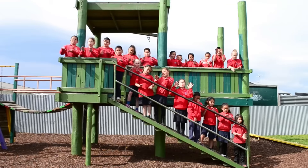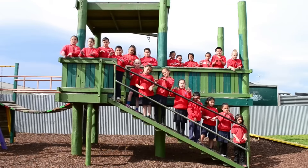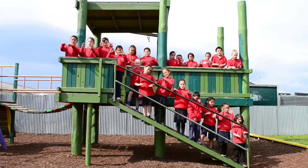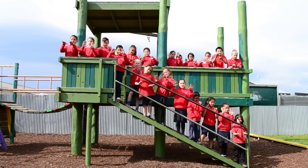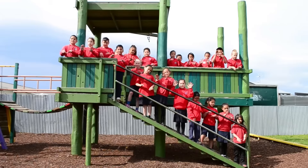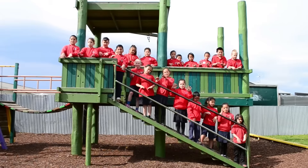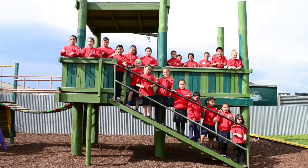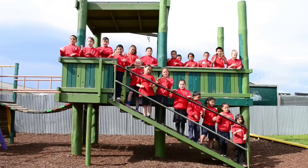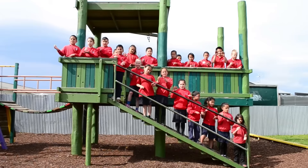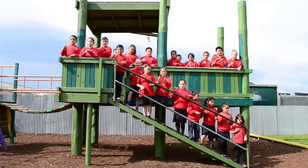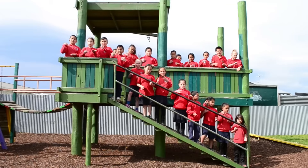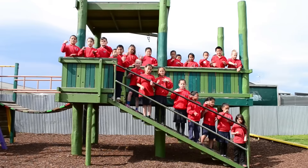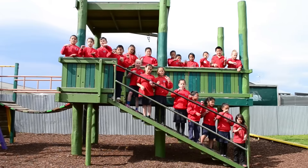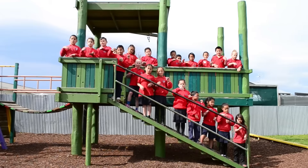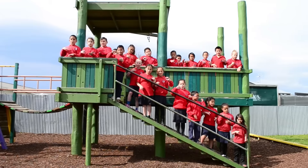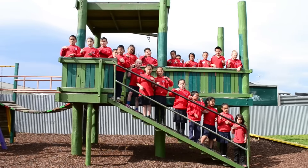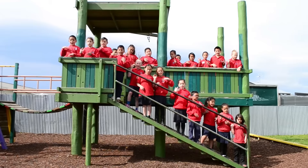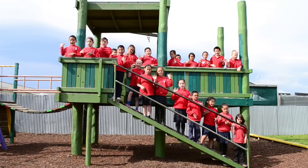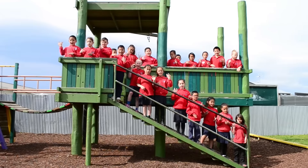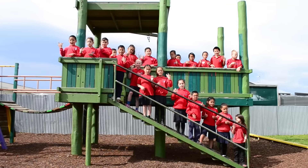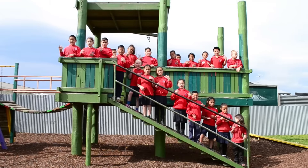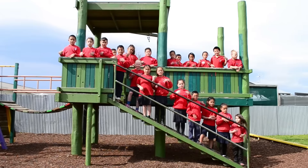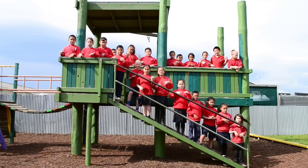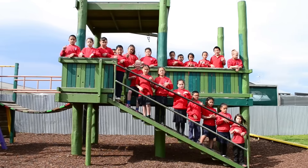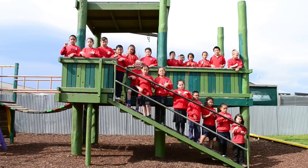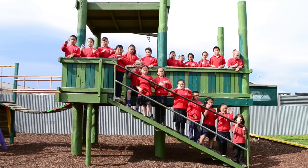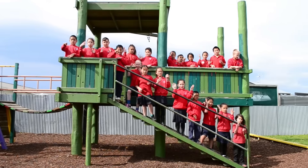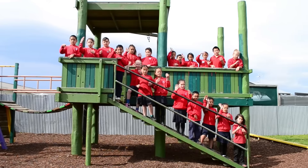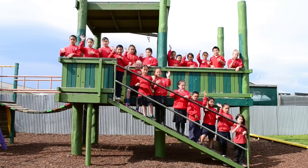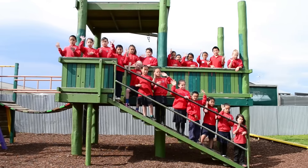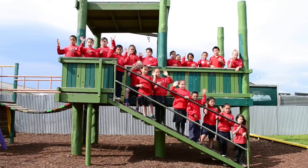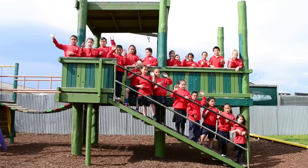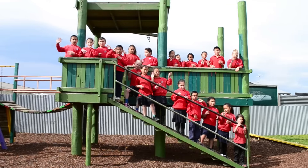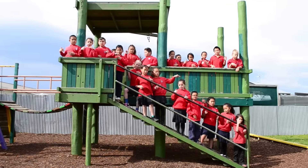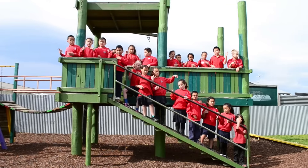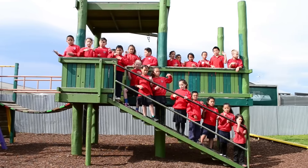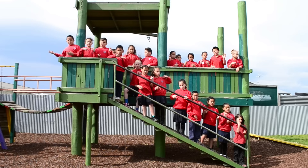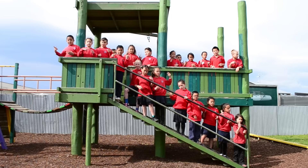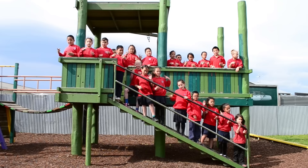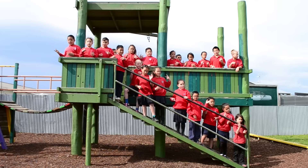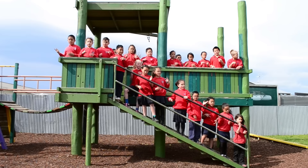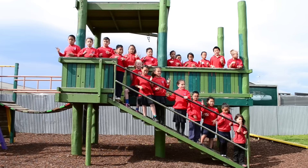easy Live your life That kind of weather You and me to get lost